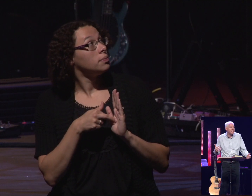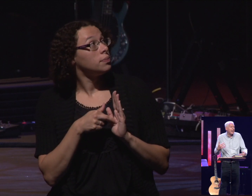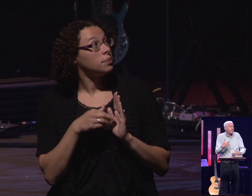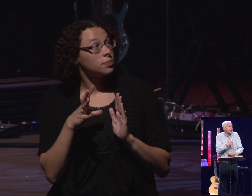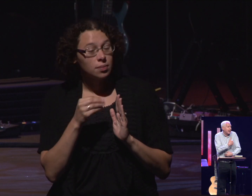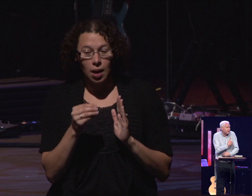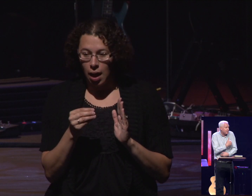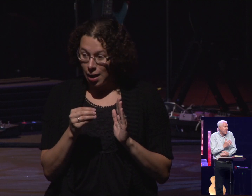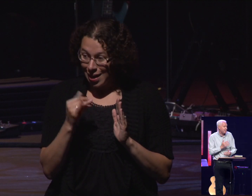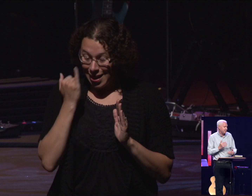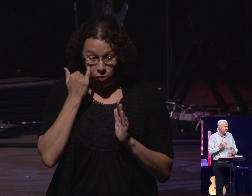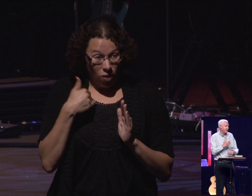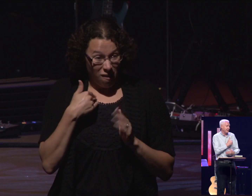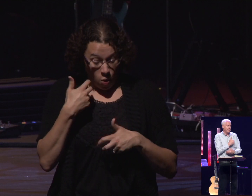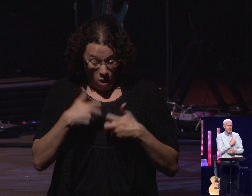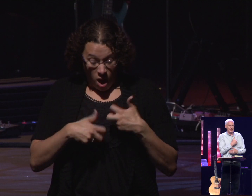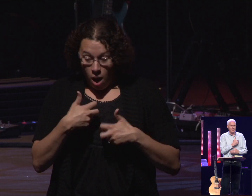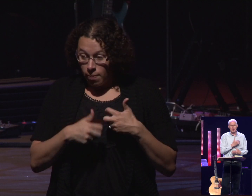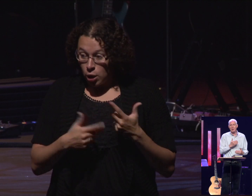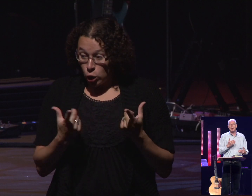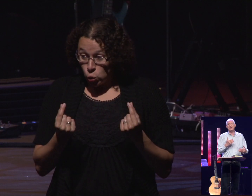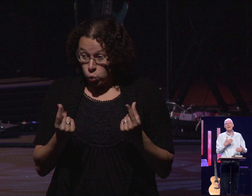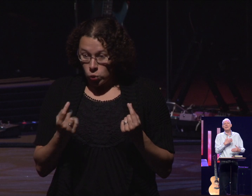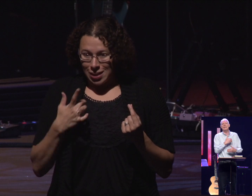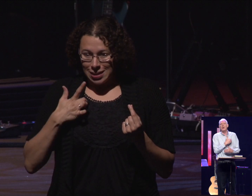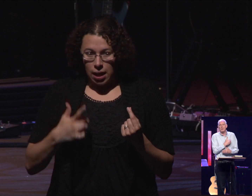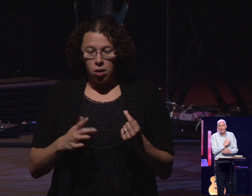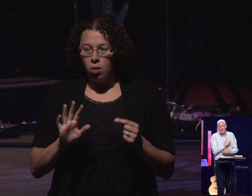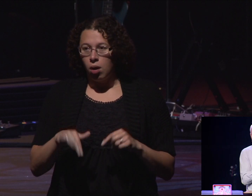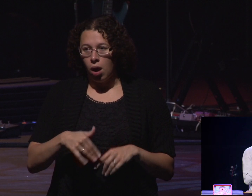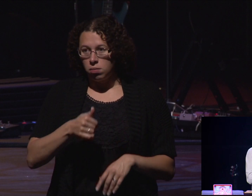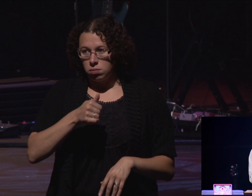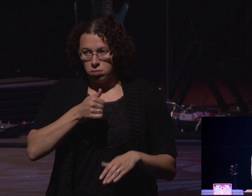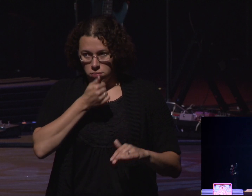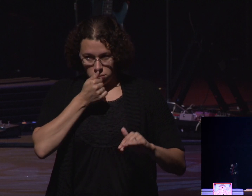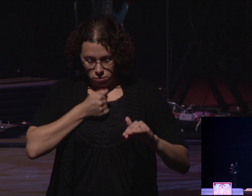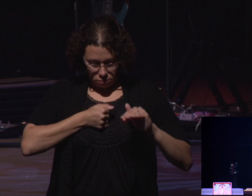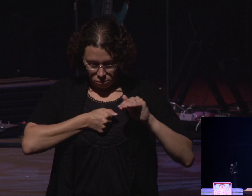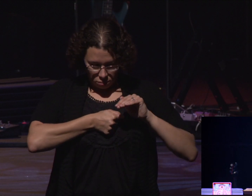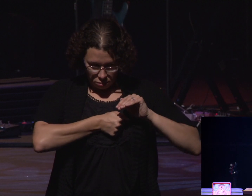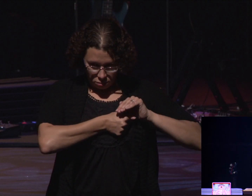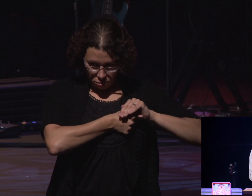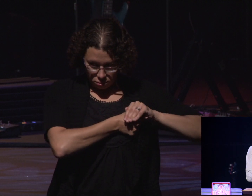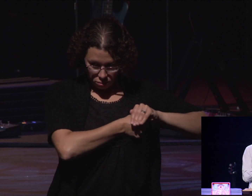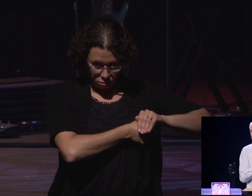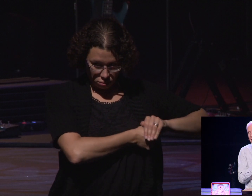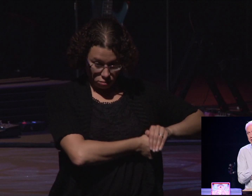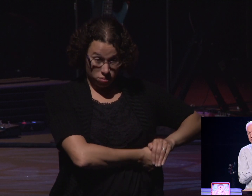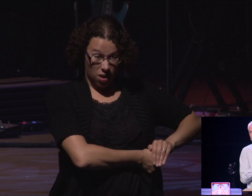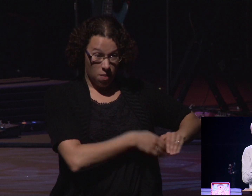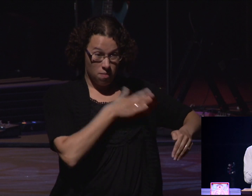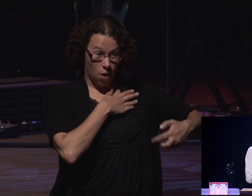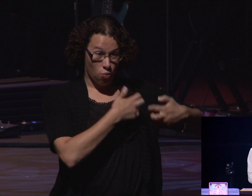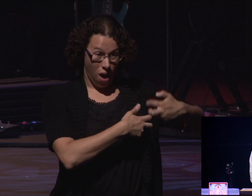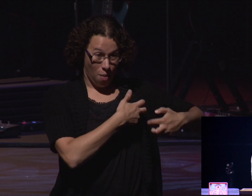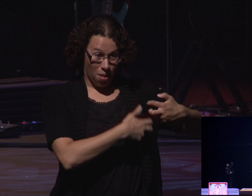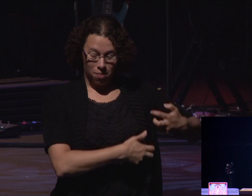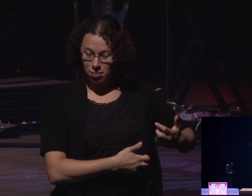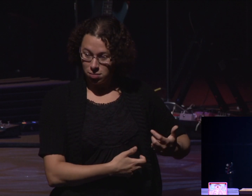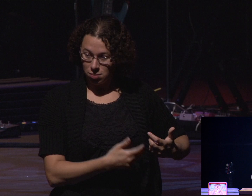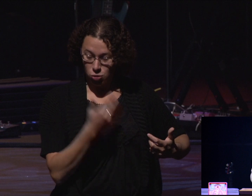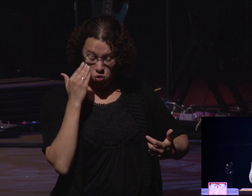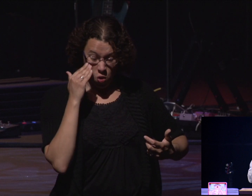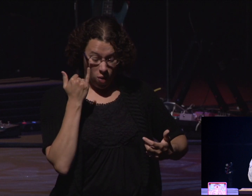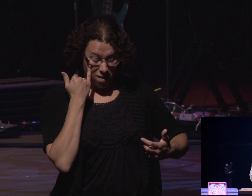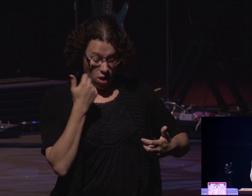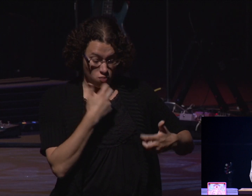and we just want to kind of cover them up. We just want to pretend they don't really exist. So I got this charley horse that's really getting me down. I'm